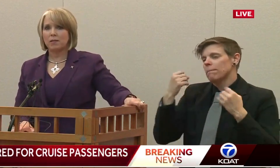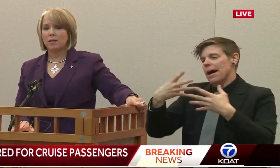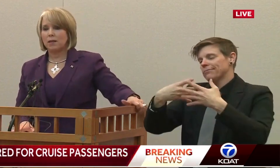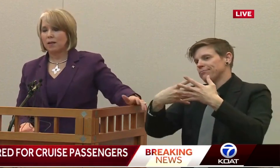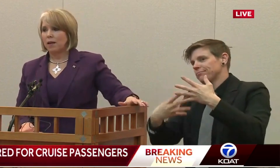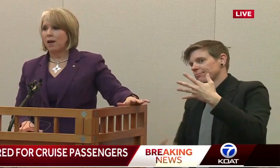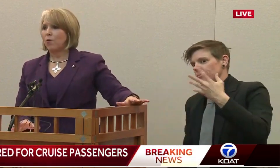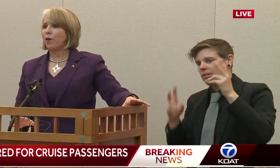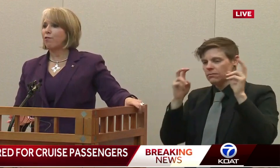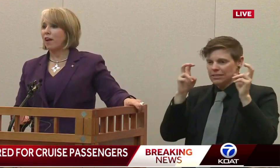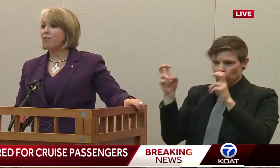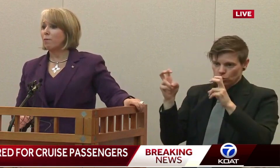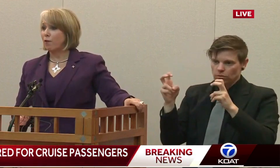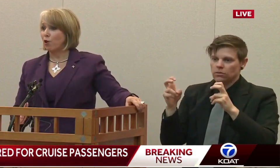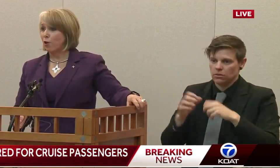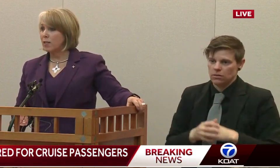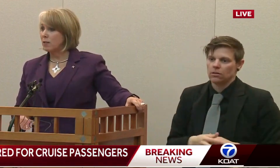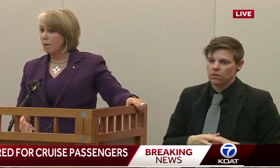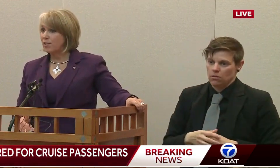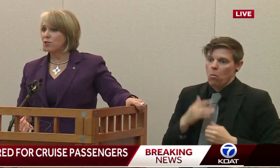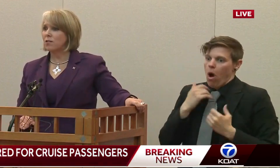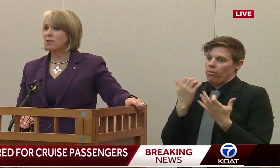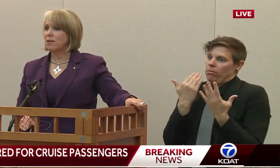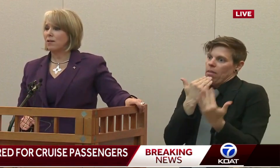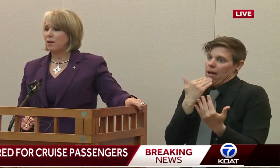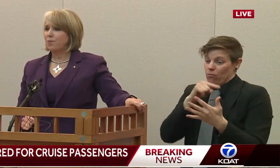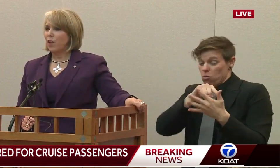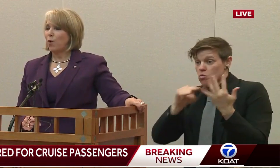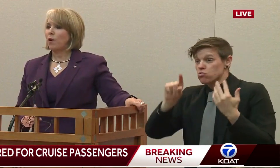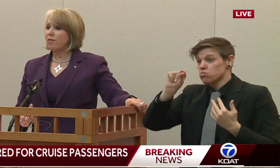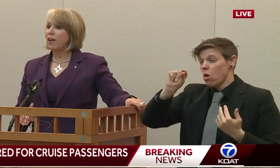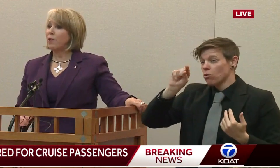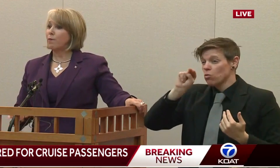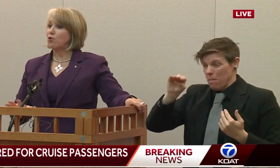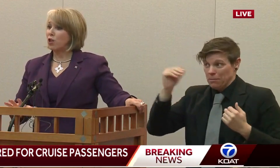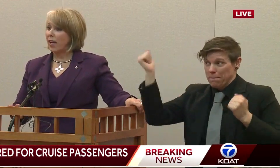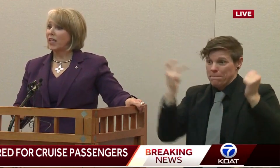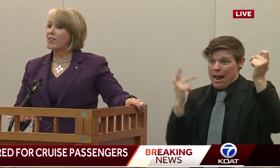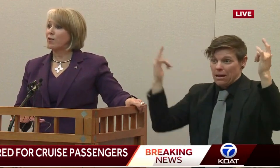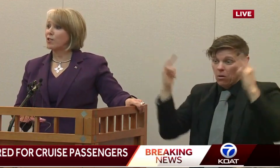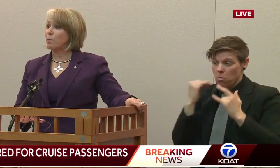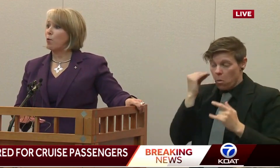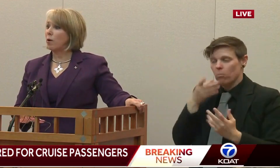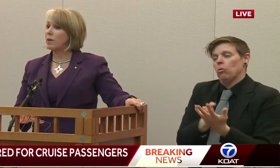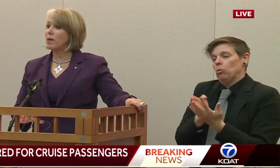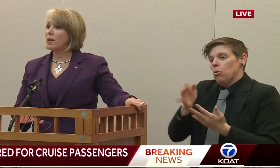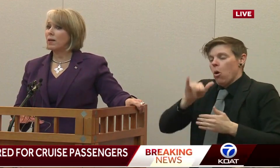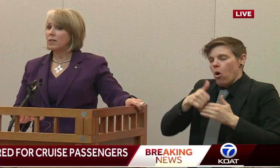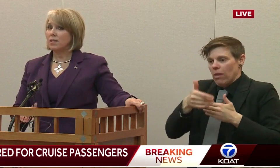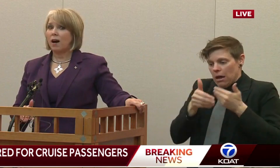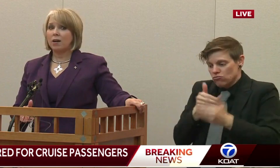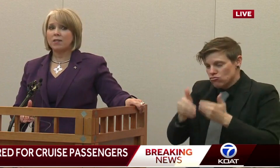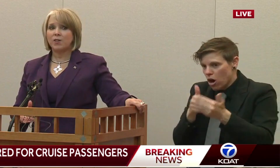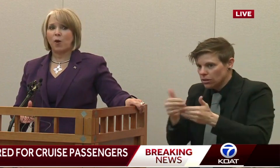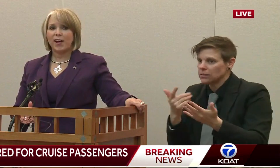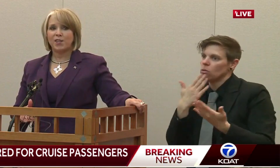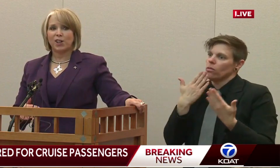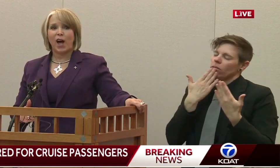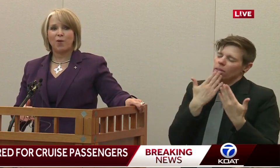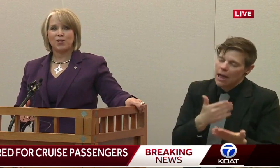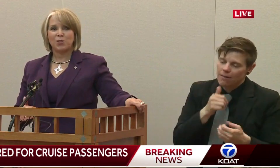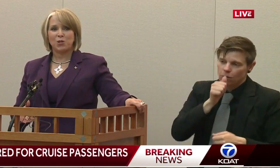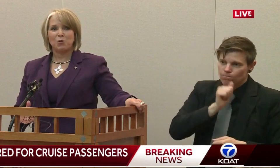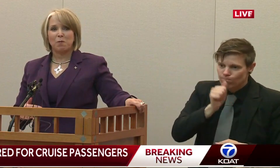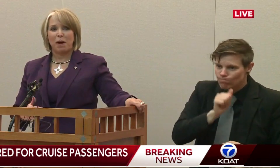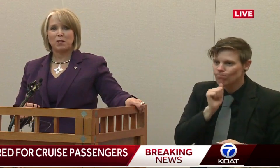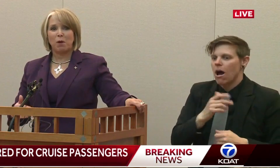Mexicans, I want to thank them for their grace and patience. I want to thank them for channeling their disappointment to us in ways